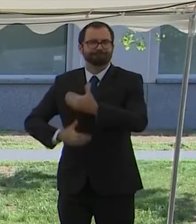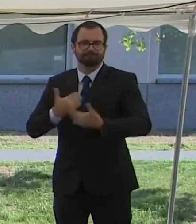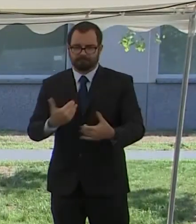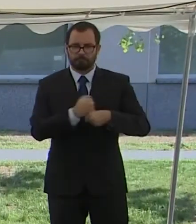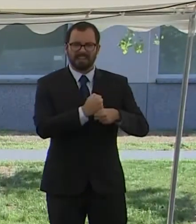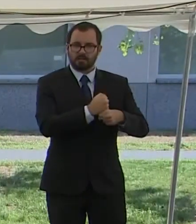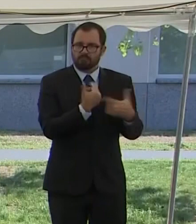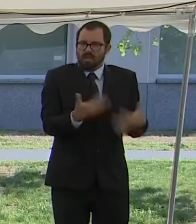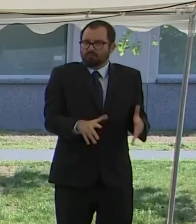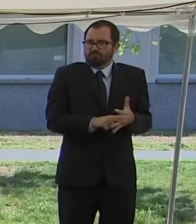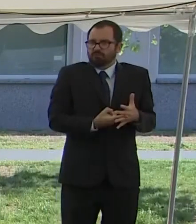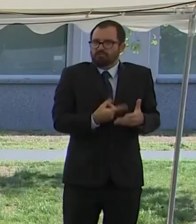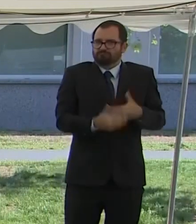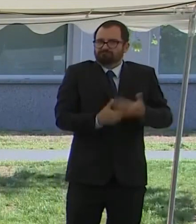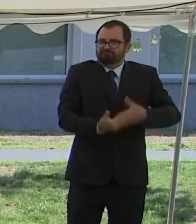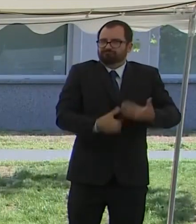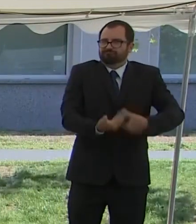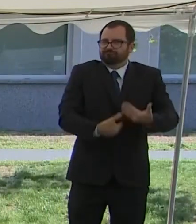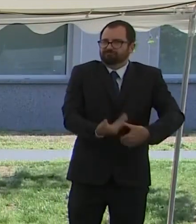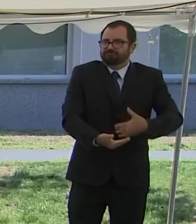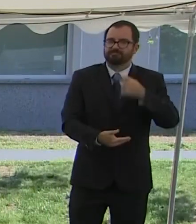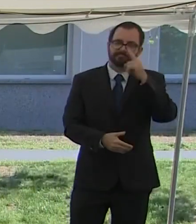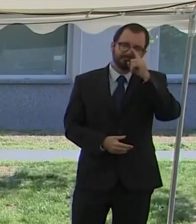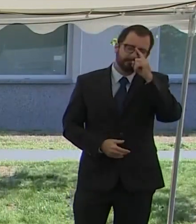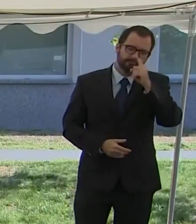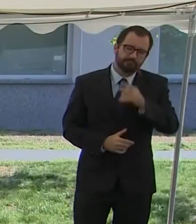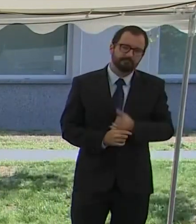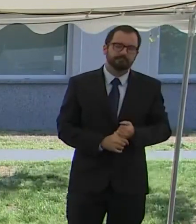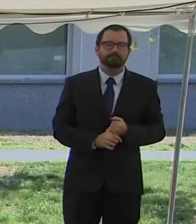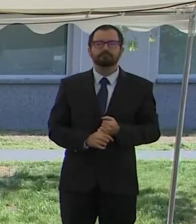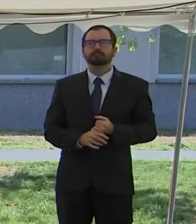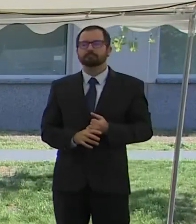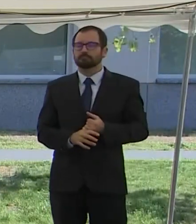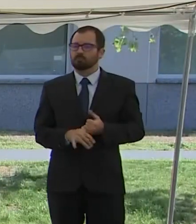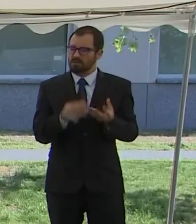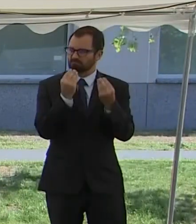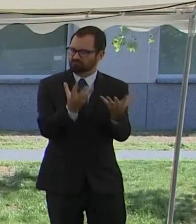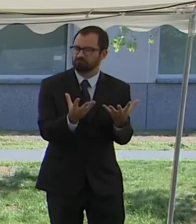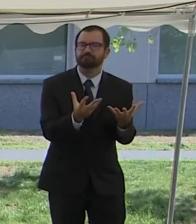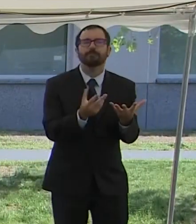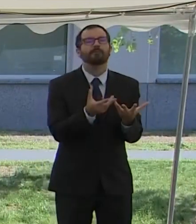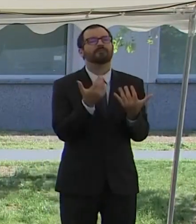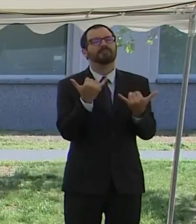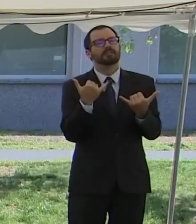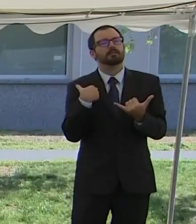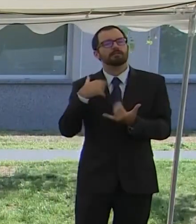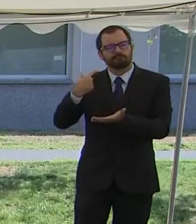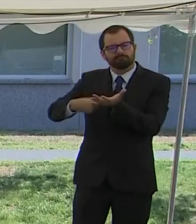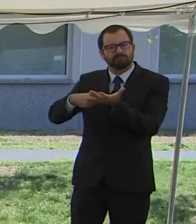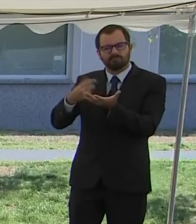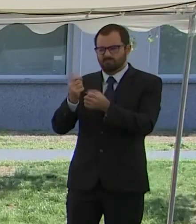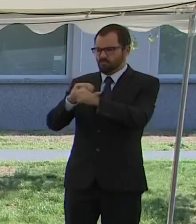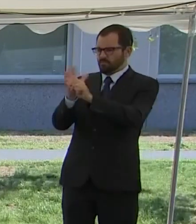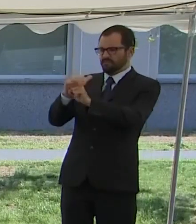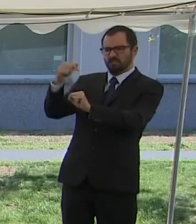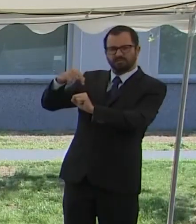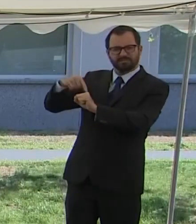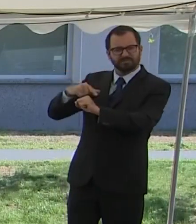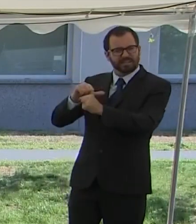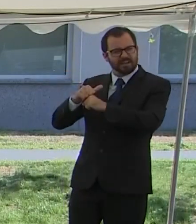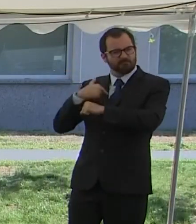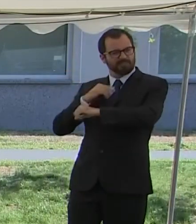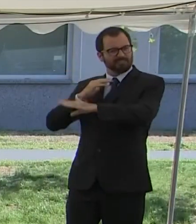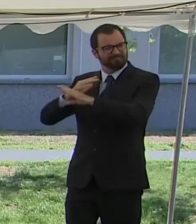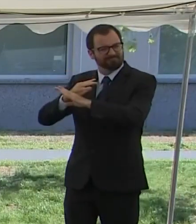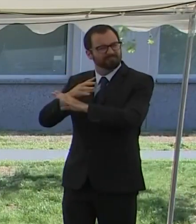exciting work we do here and about the COVID-19 vaccine candidate. In March, Pfizer and BioNTech